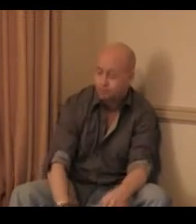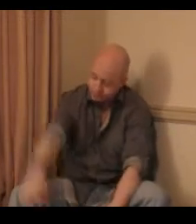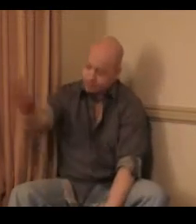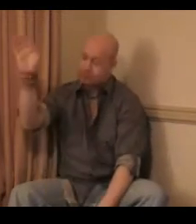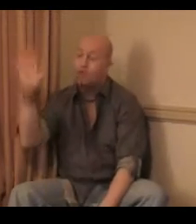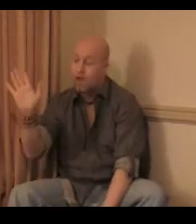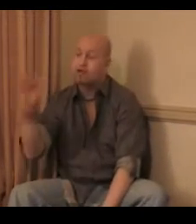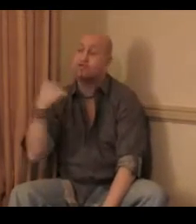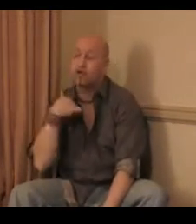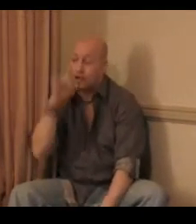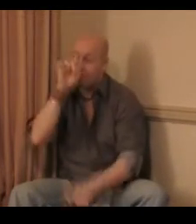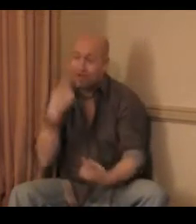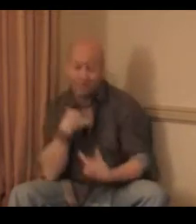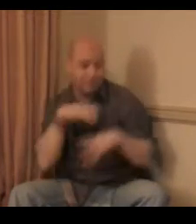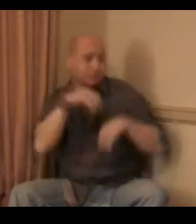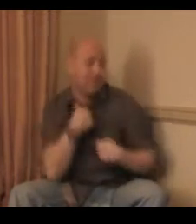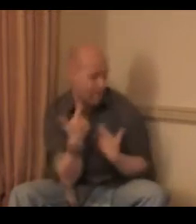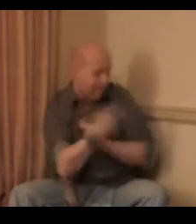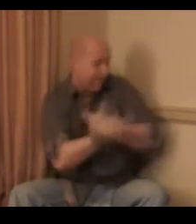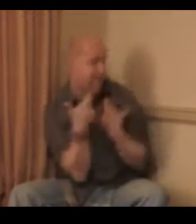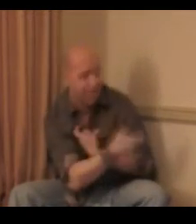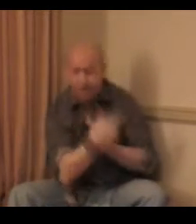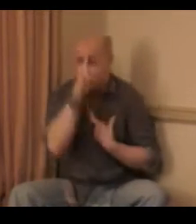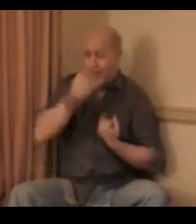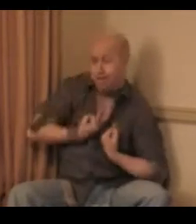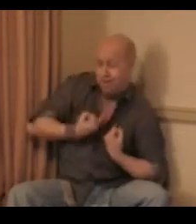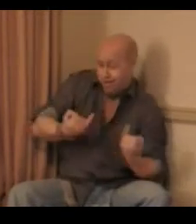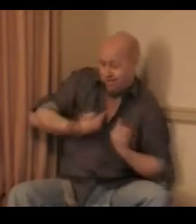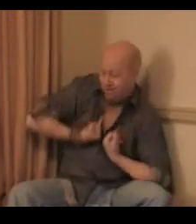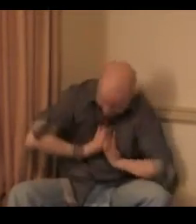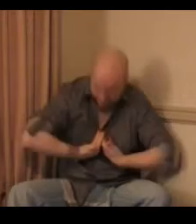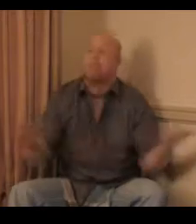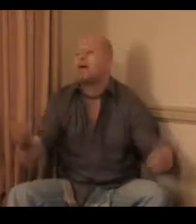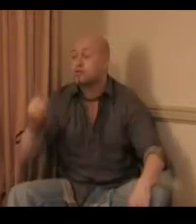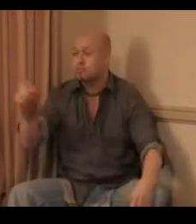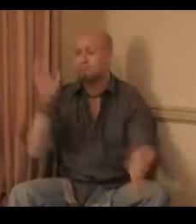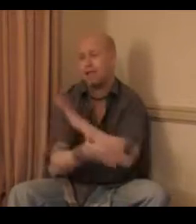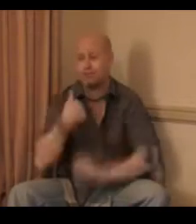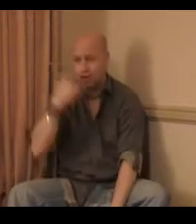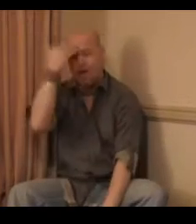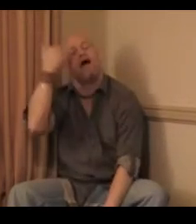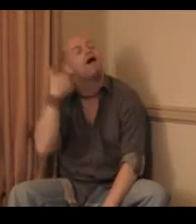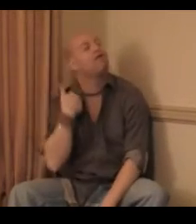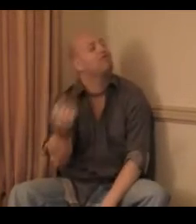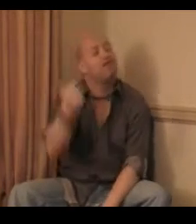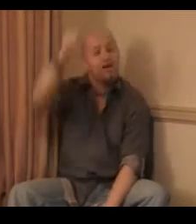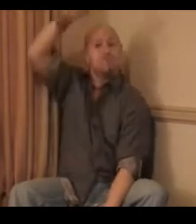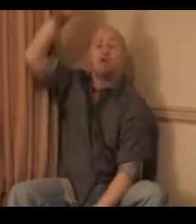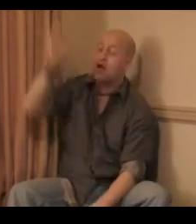I couldn't stop laughing No, I just couldn't help myself See you messed up my mental health I was quite